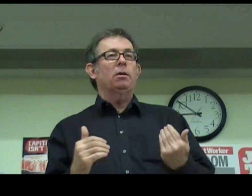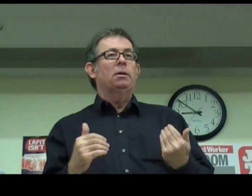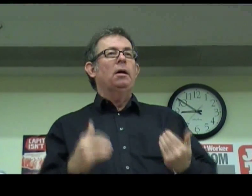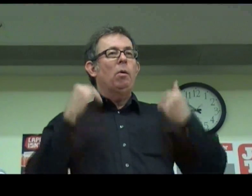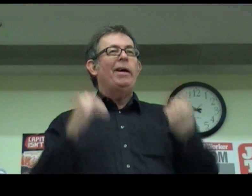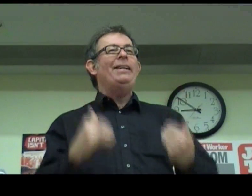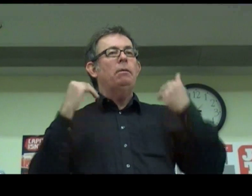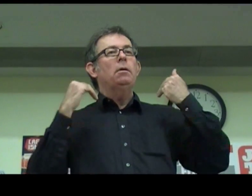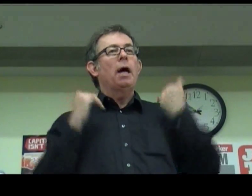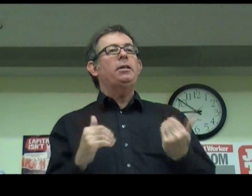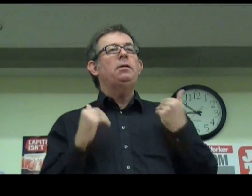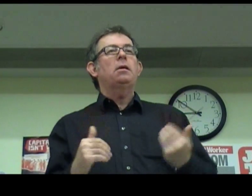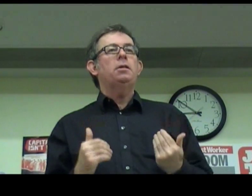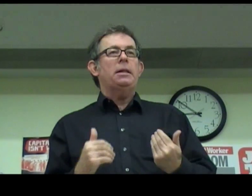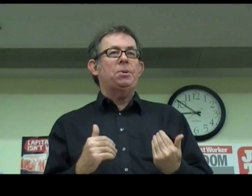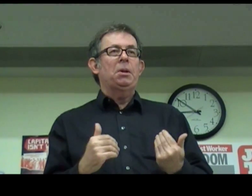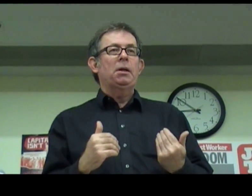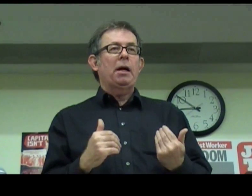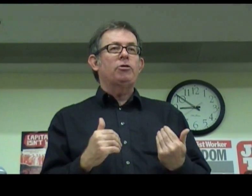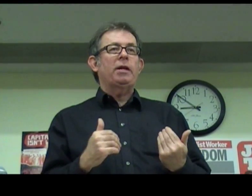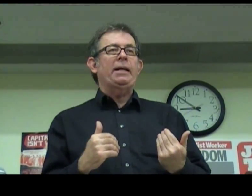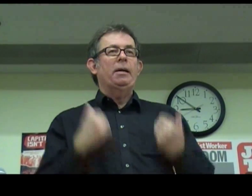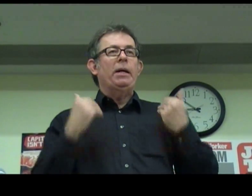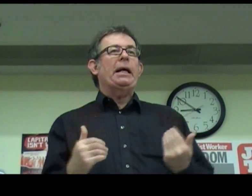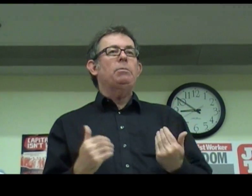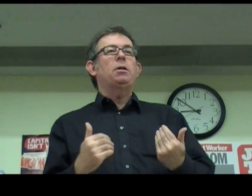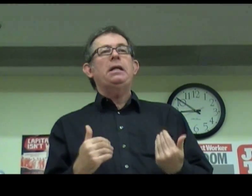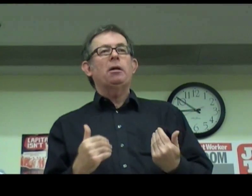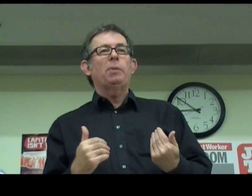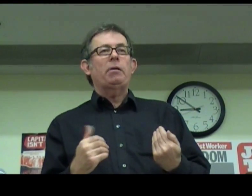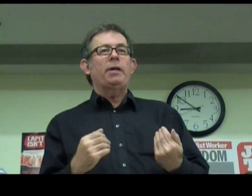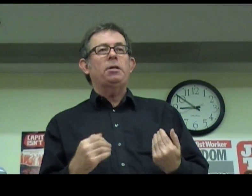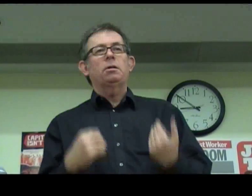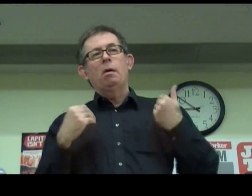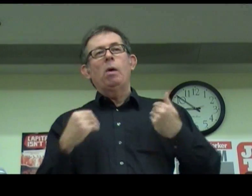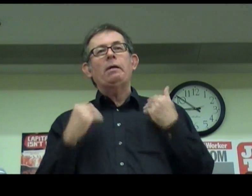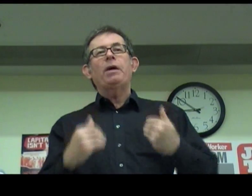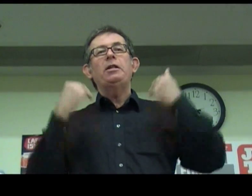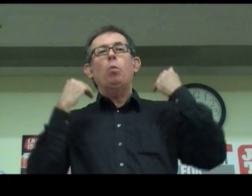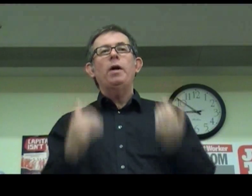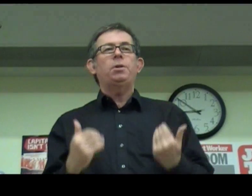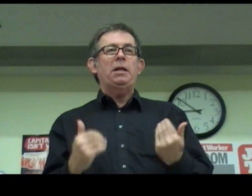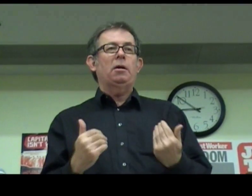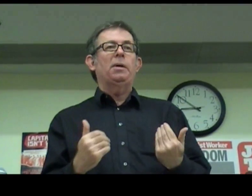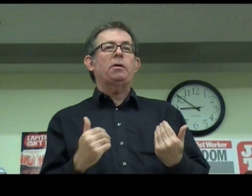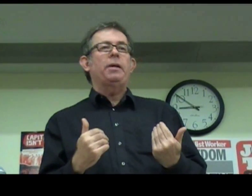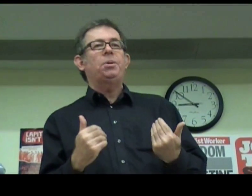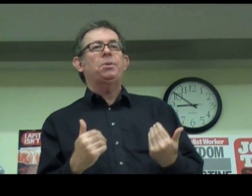We're in 1930s country when it comes to the economic crisis. We're confronting the worst economic crisis,